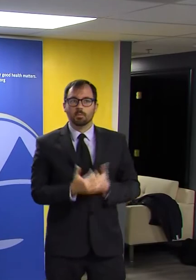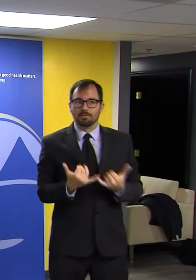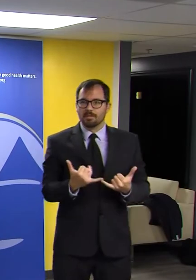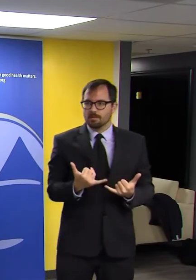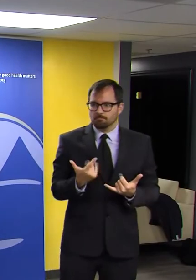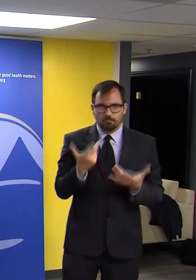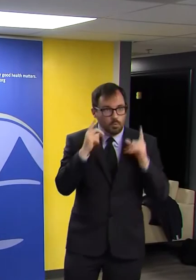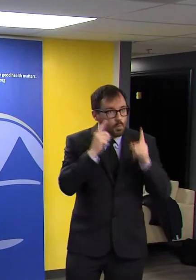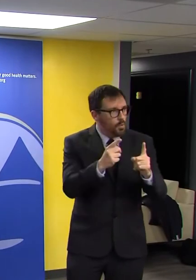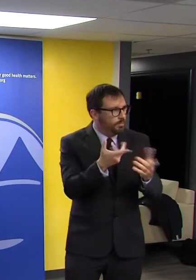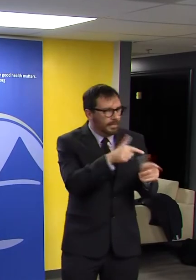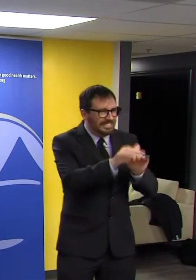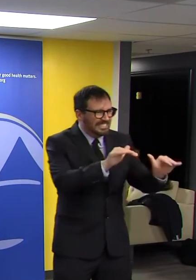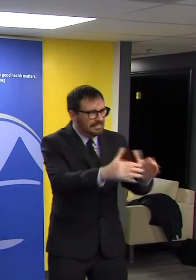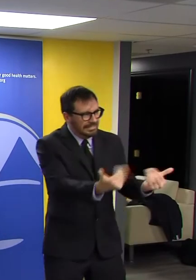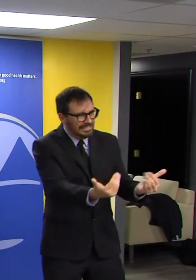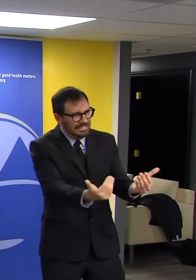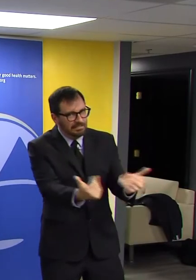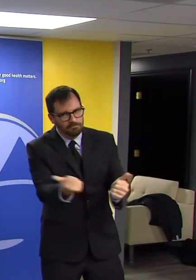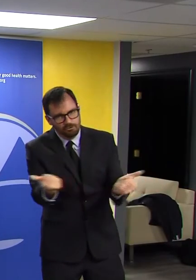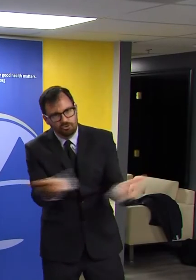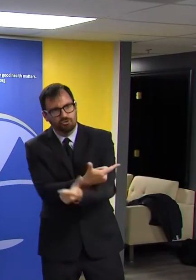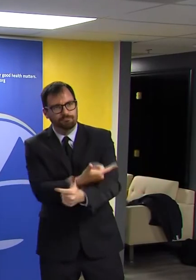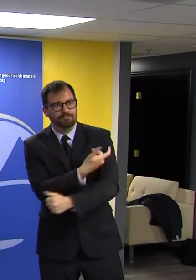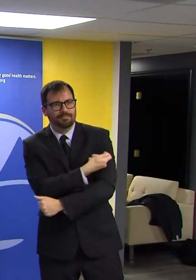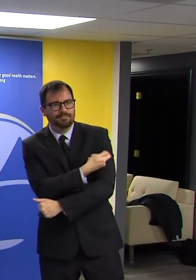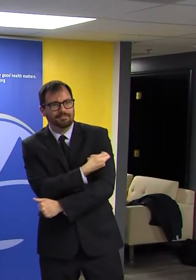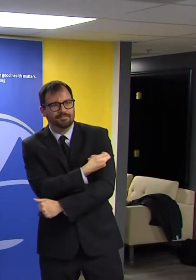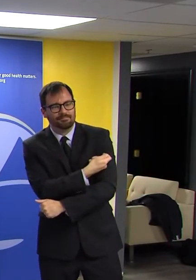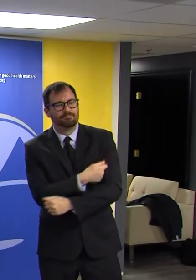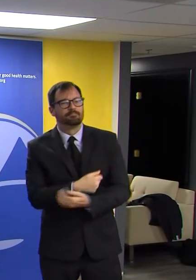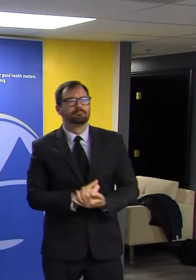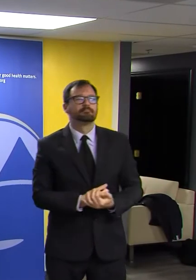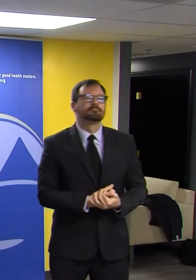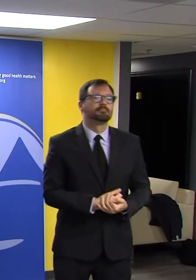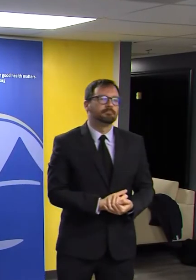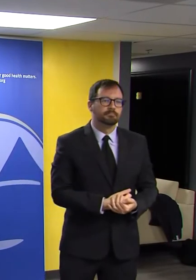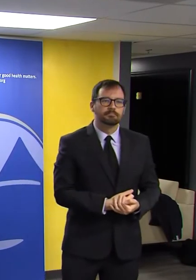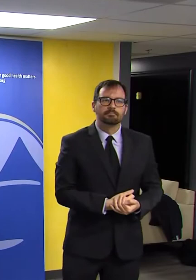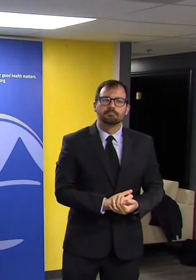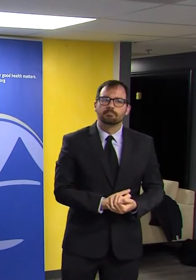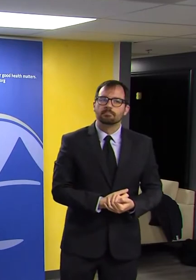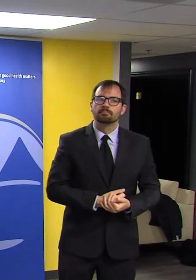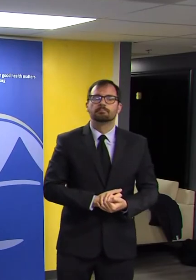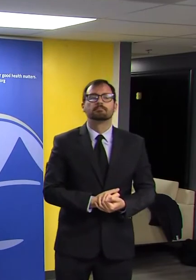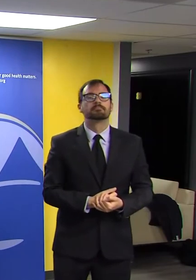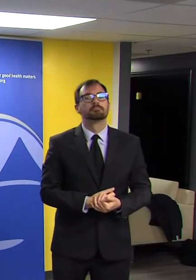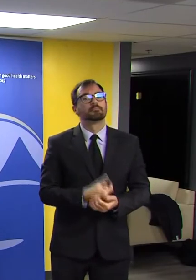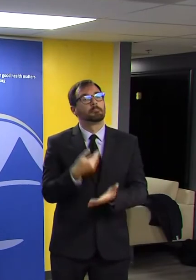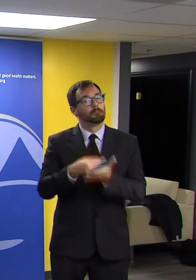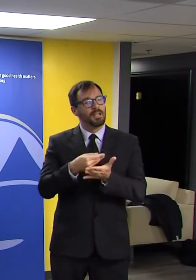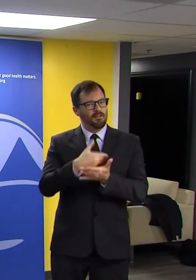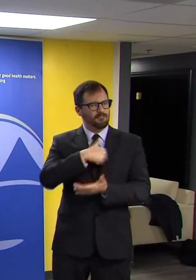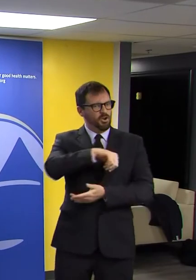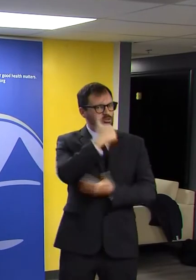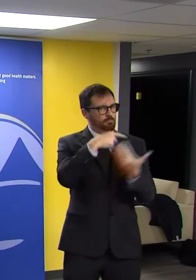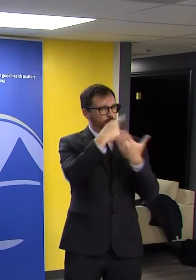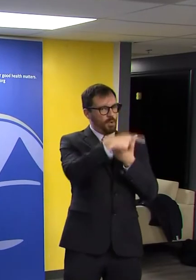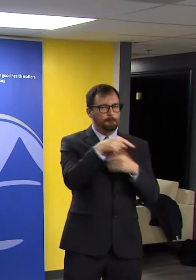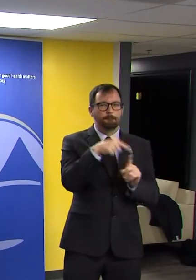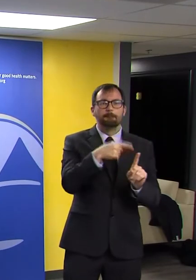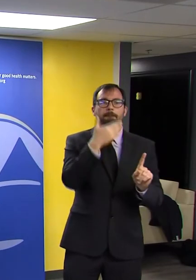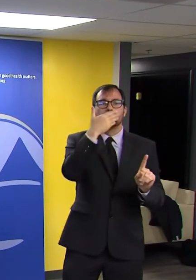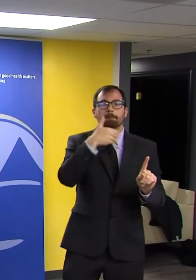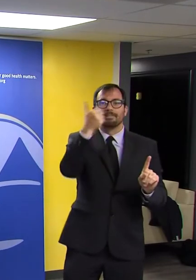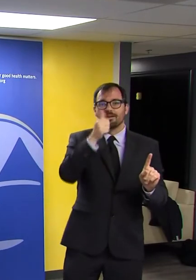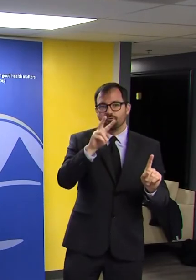The best value grant funding is meant to put funding directly into the hands of these communities. You don't often hear us use the term best